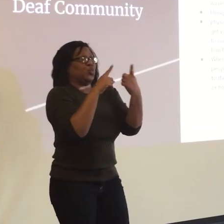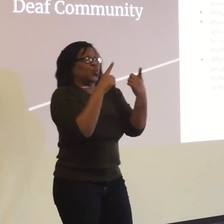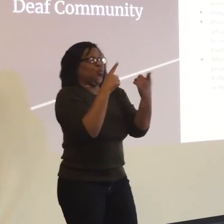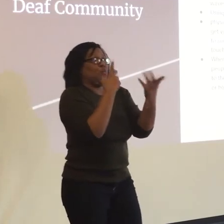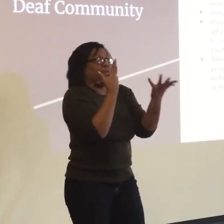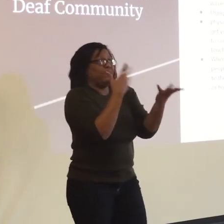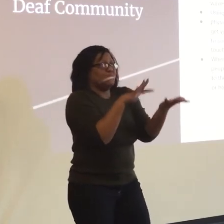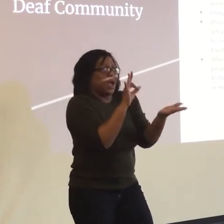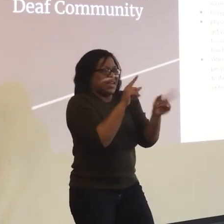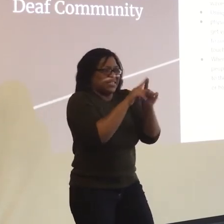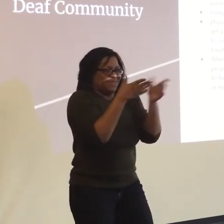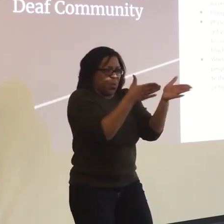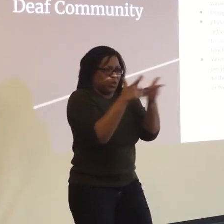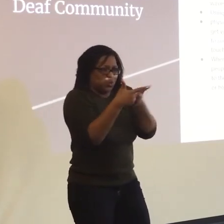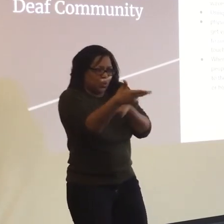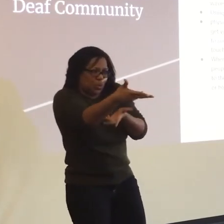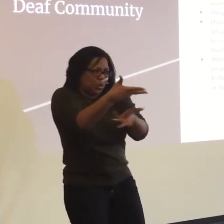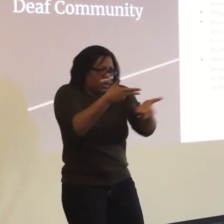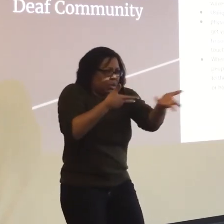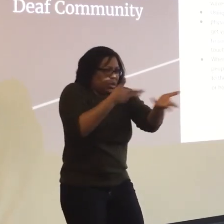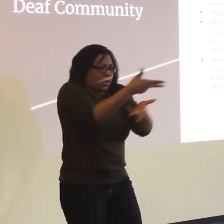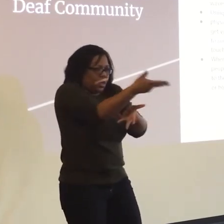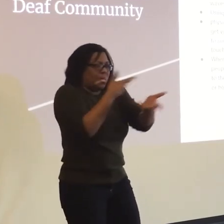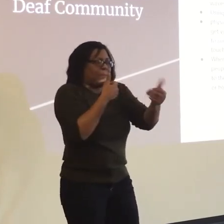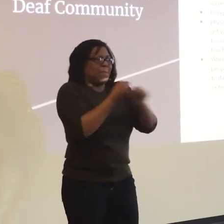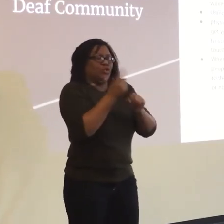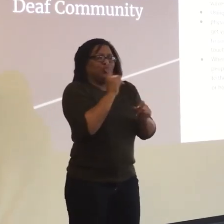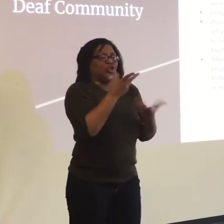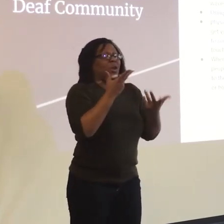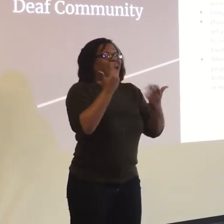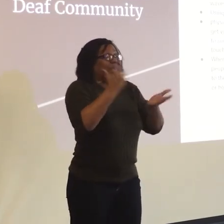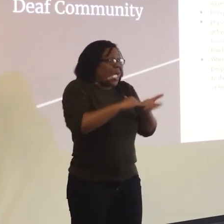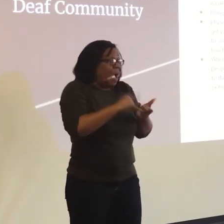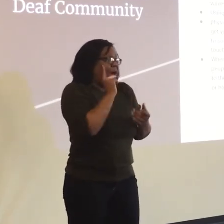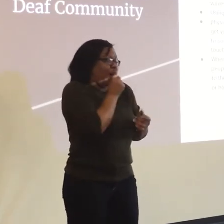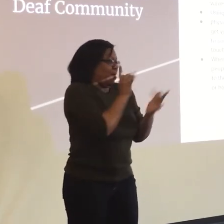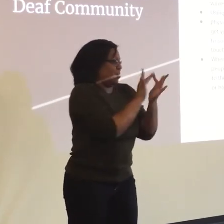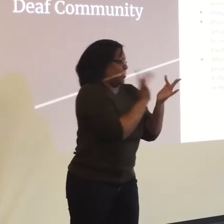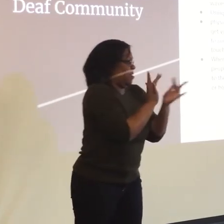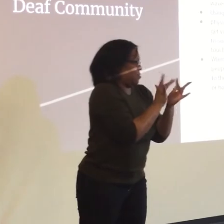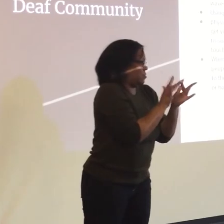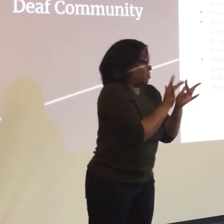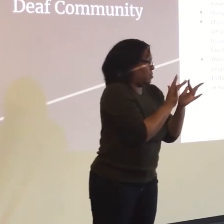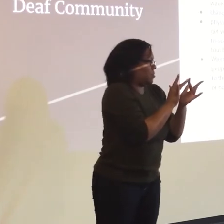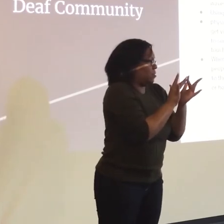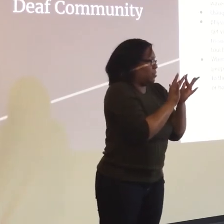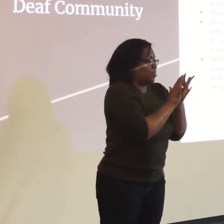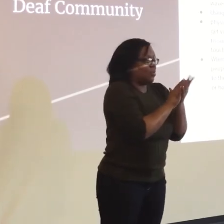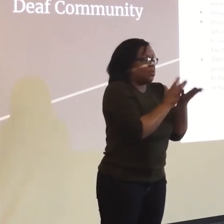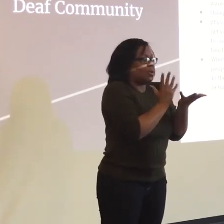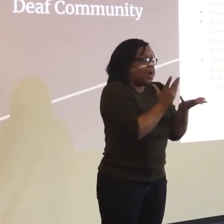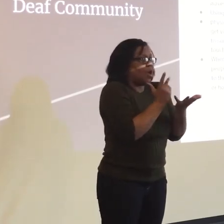signs to find a way to communicate. But eye contact is really key.